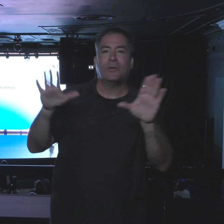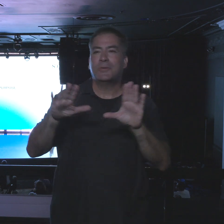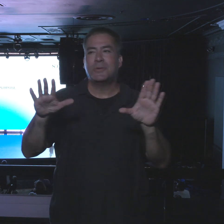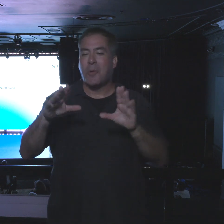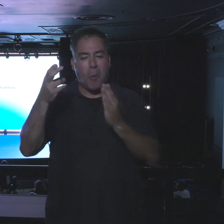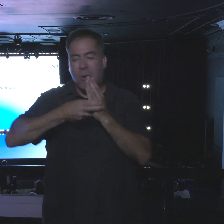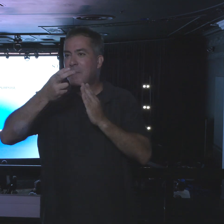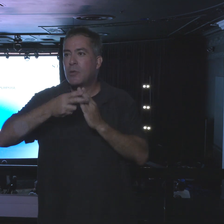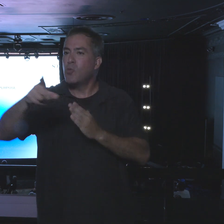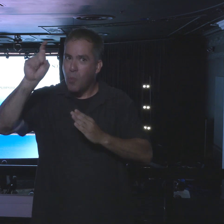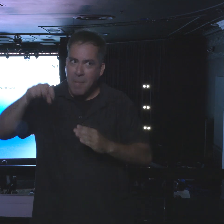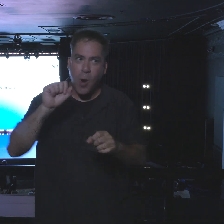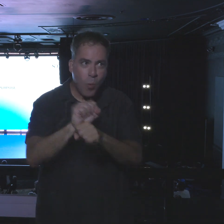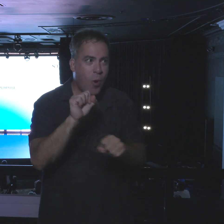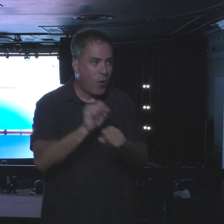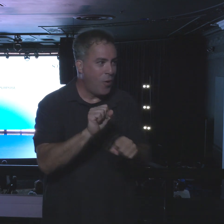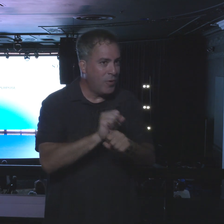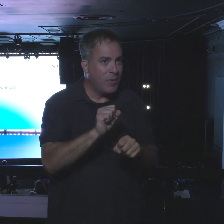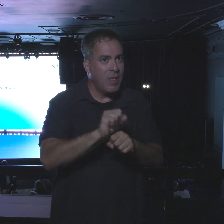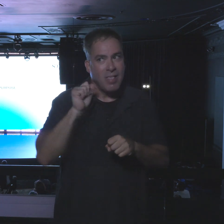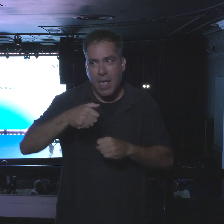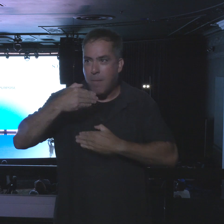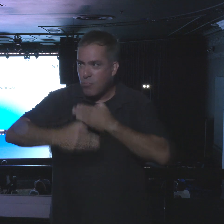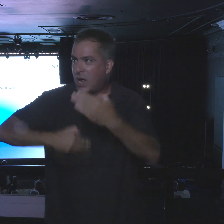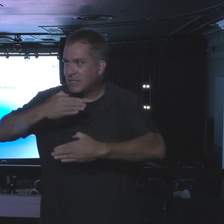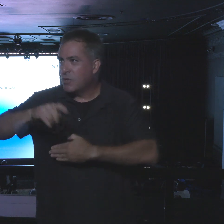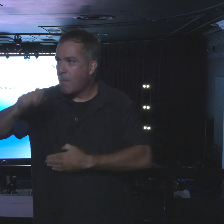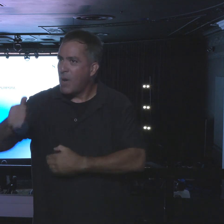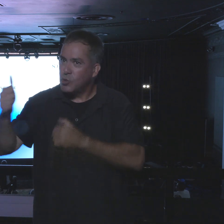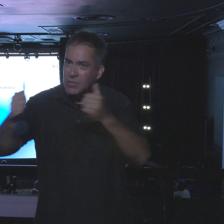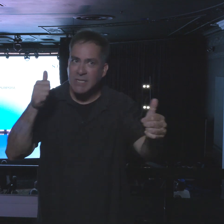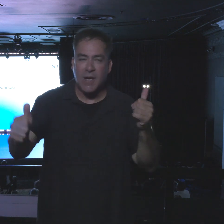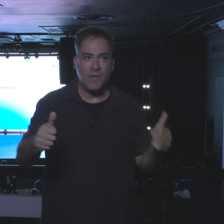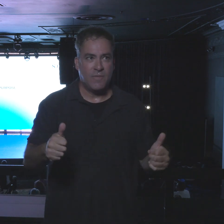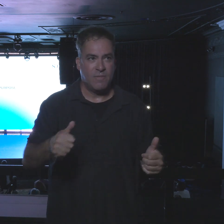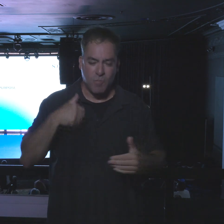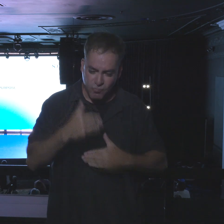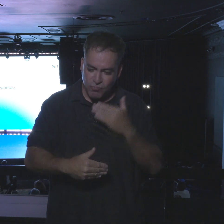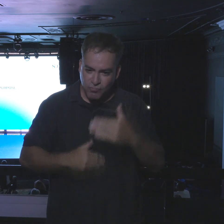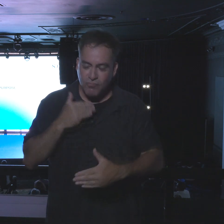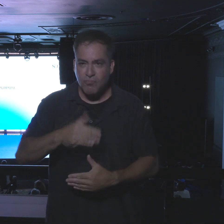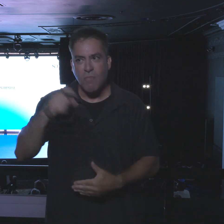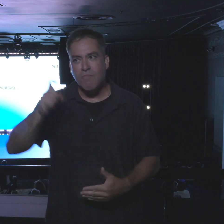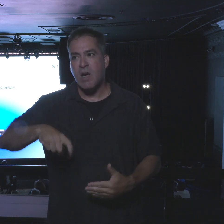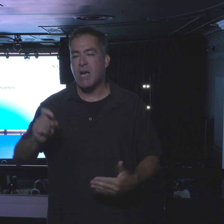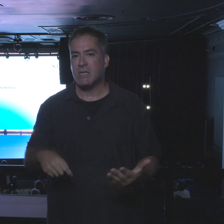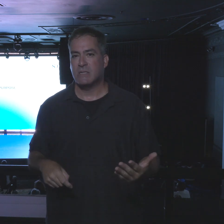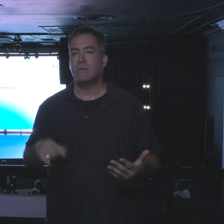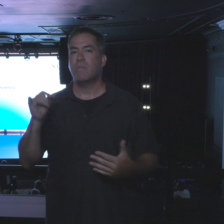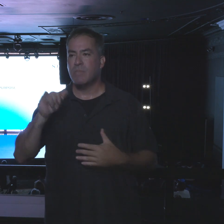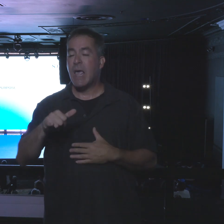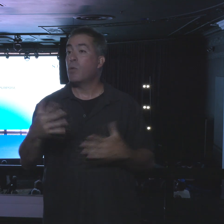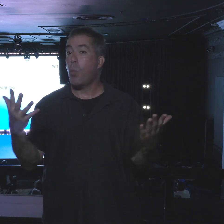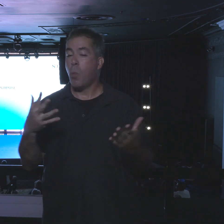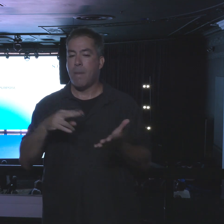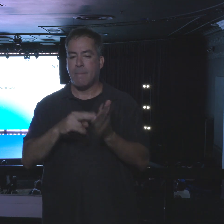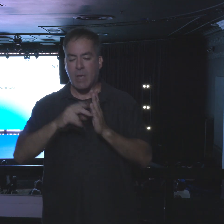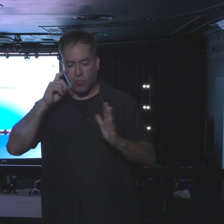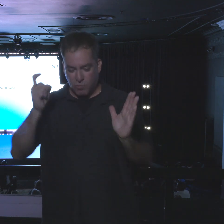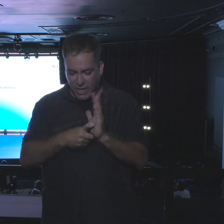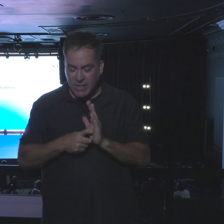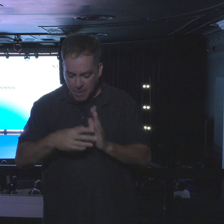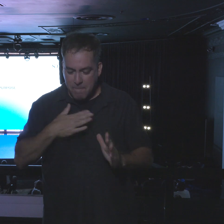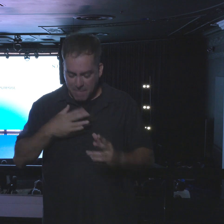work. It's a process. It's a process. It's recognizing your